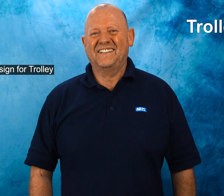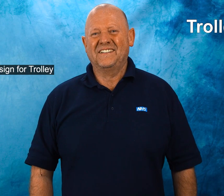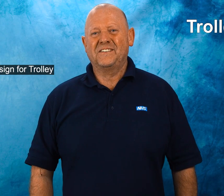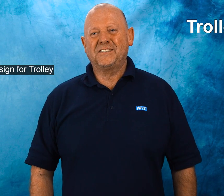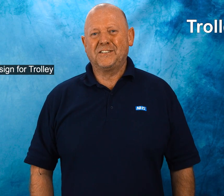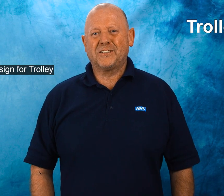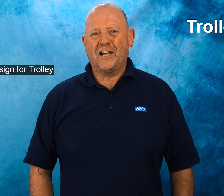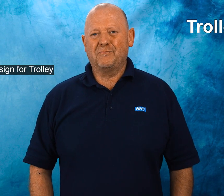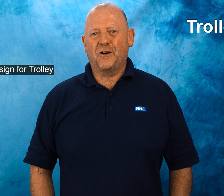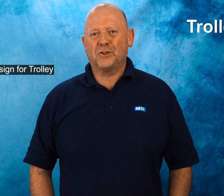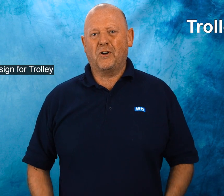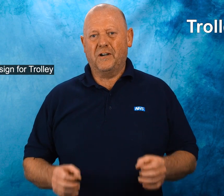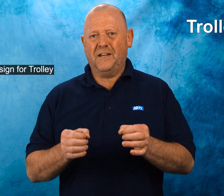This is the sign for trolley.